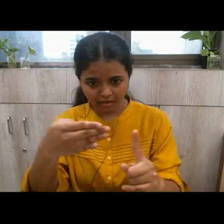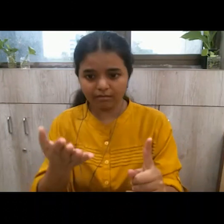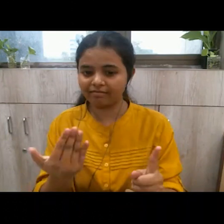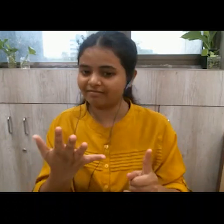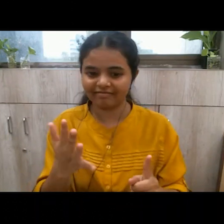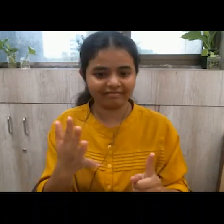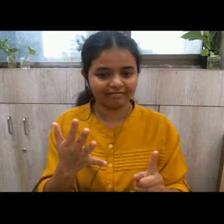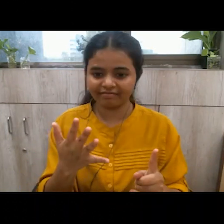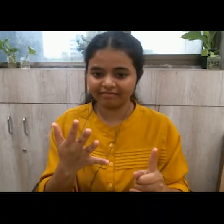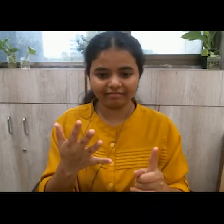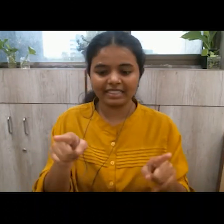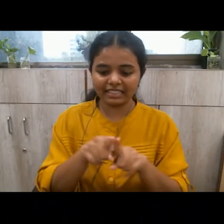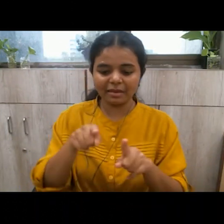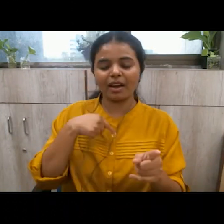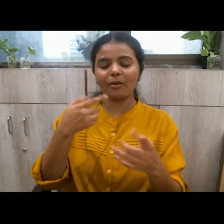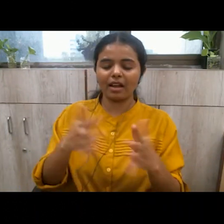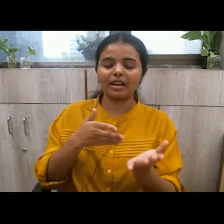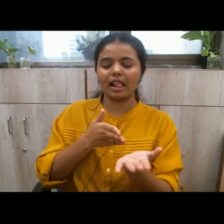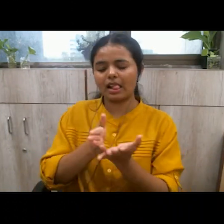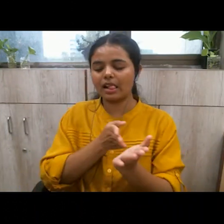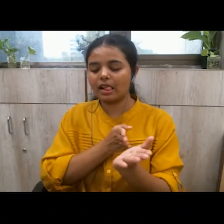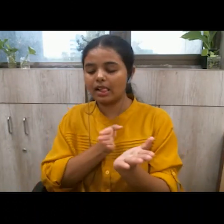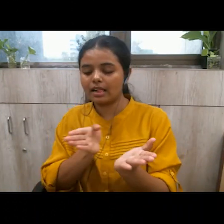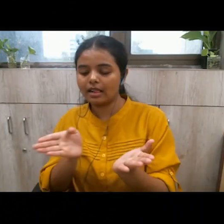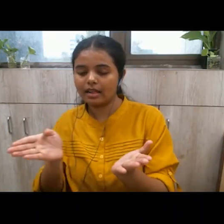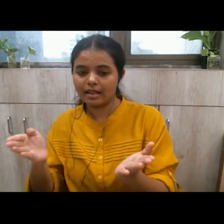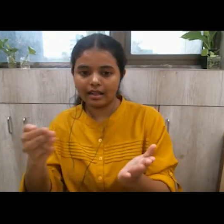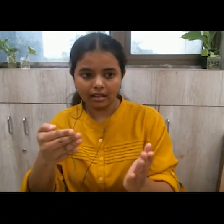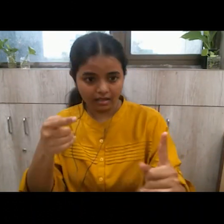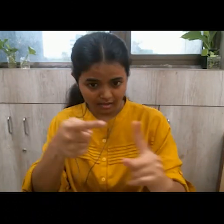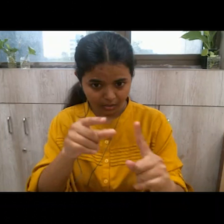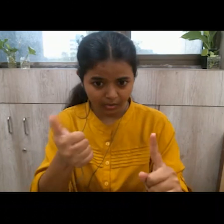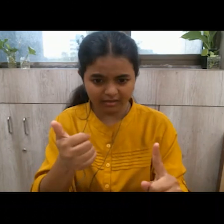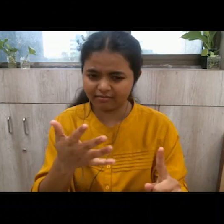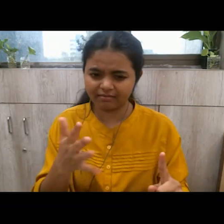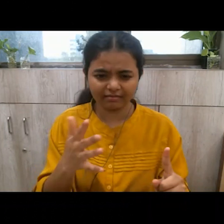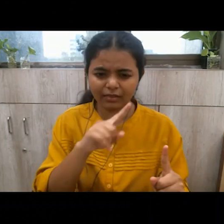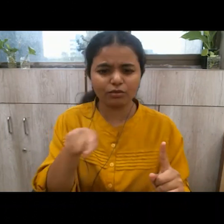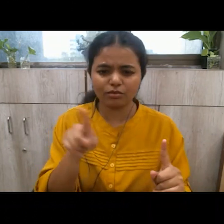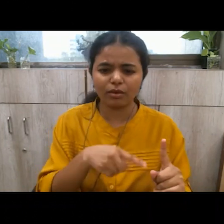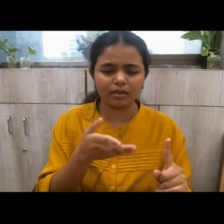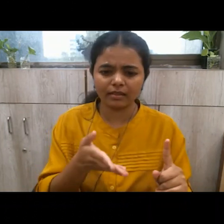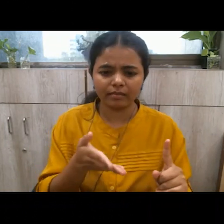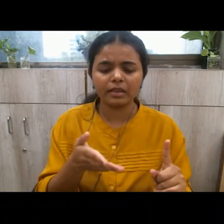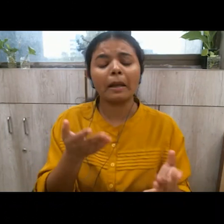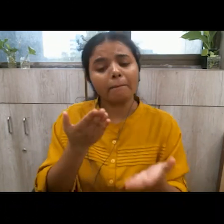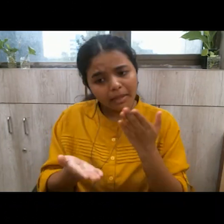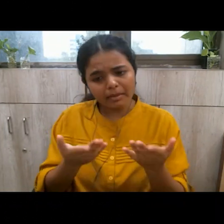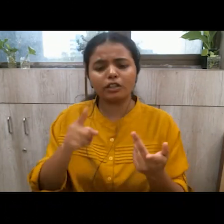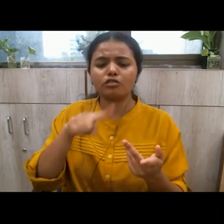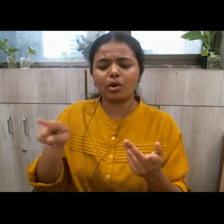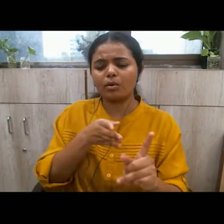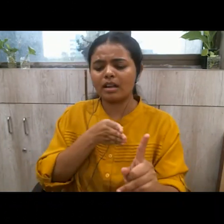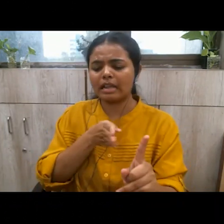wrong way a wrong path can never lead to the right goal that you can adopt wrong ways